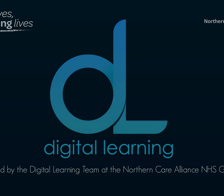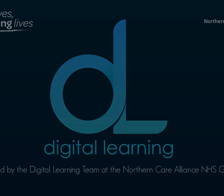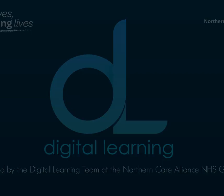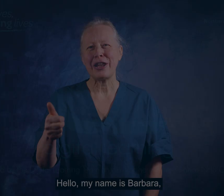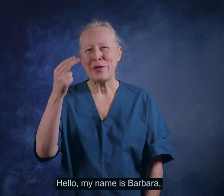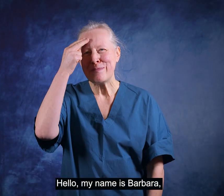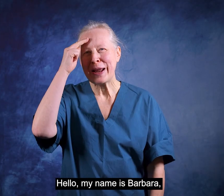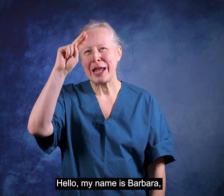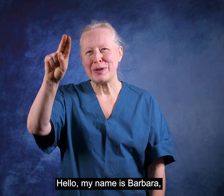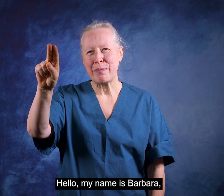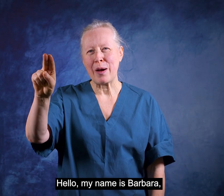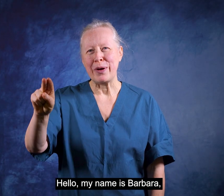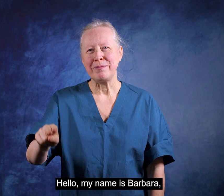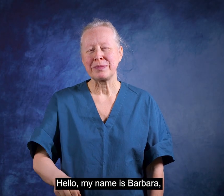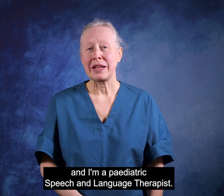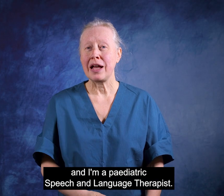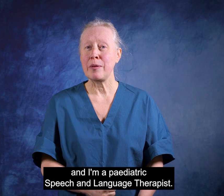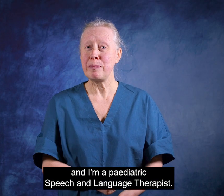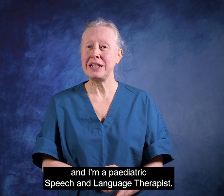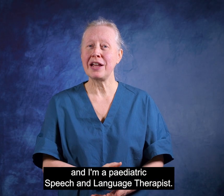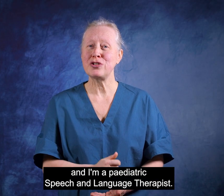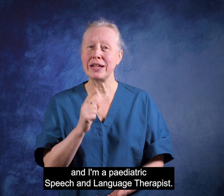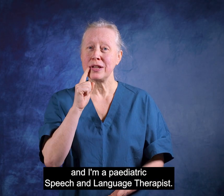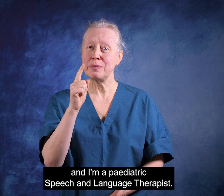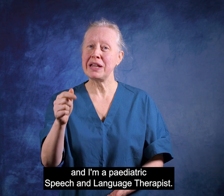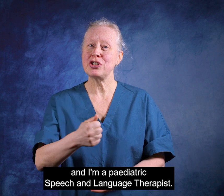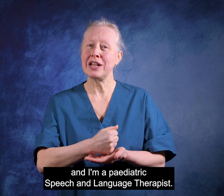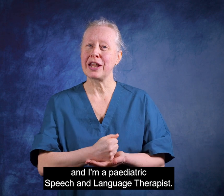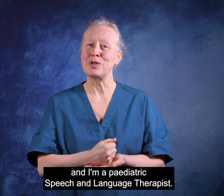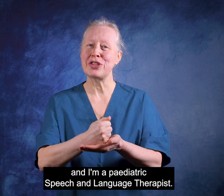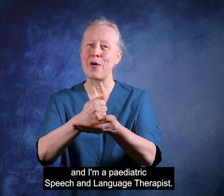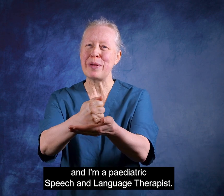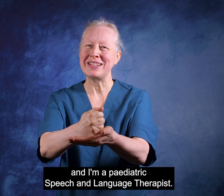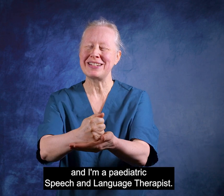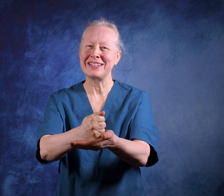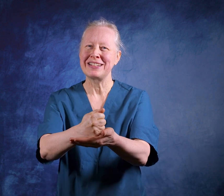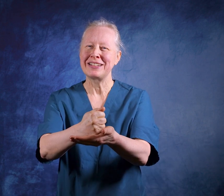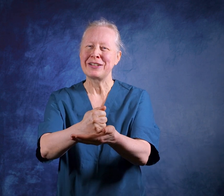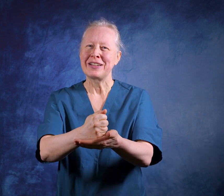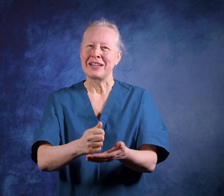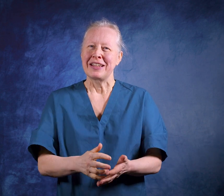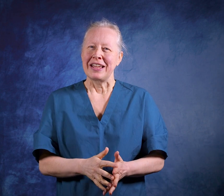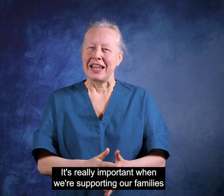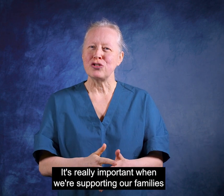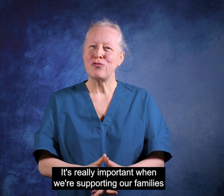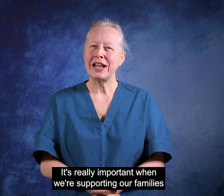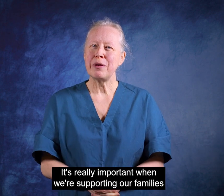Hello, my name is Barbara and I'm a Paediatric Speech and Language Therapist. It's really